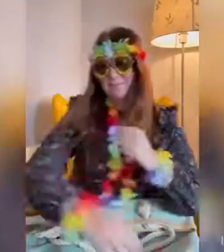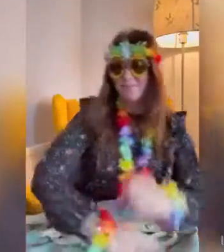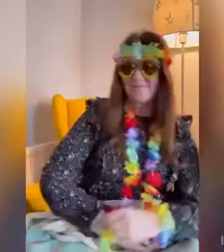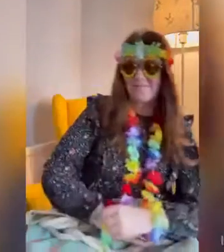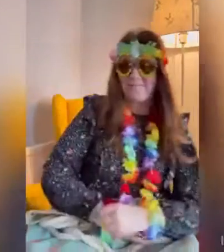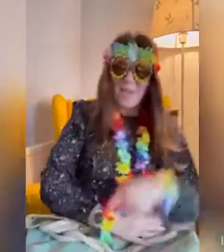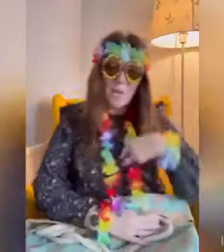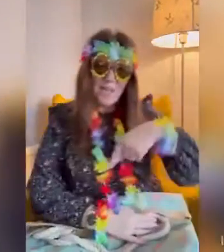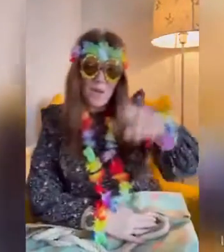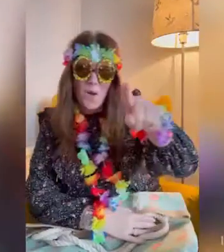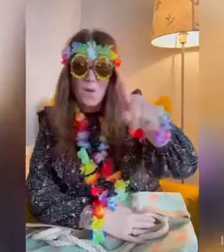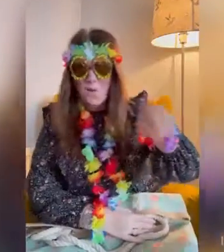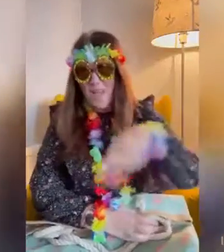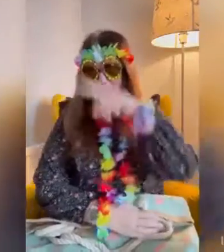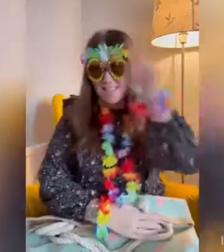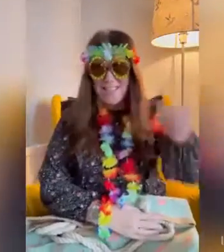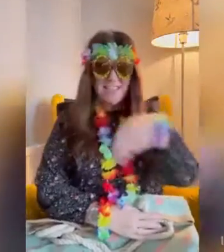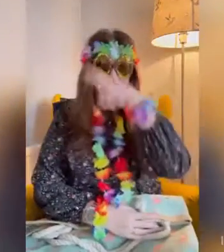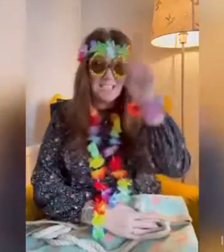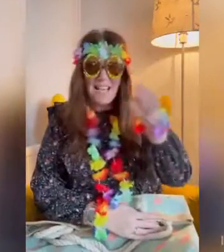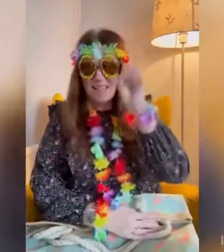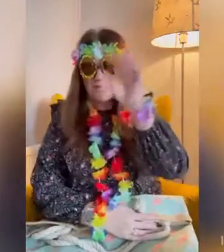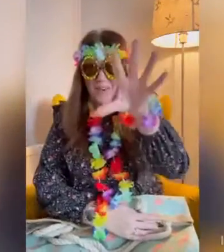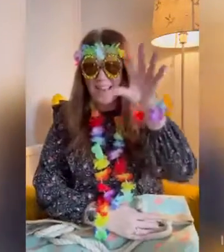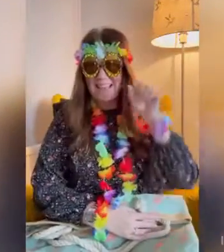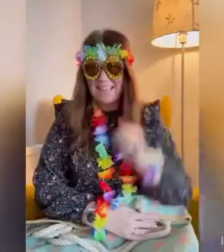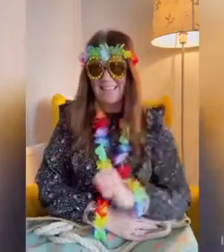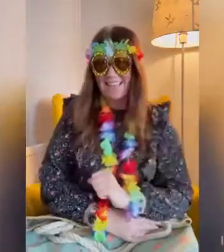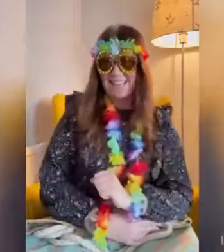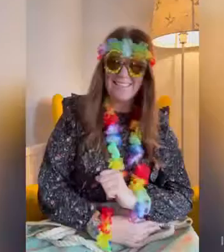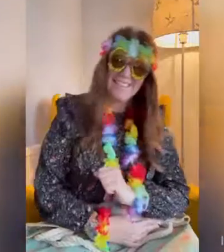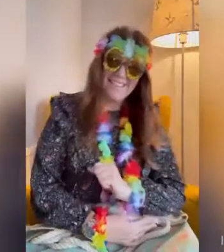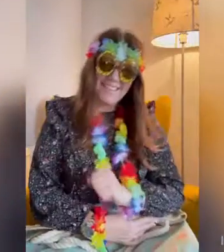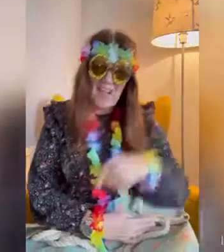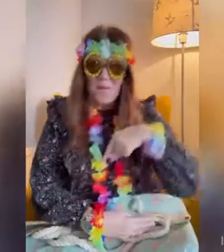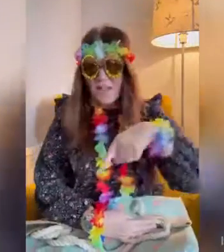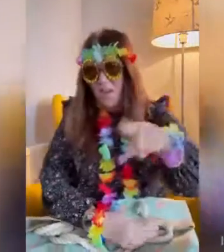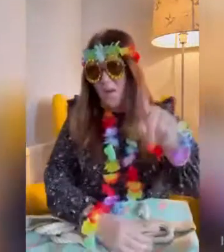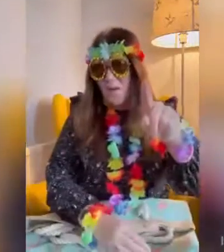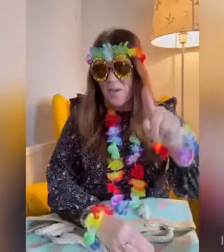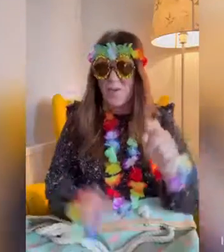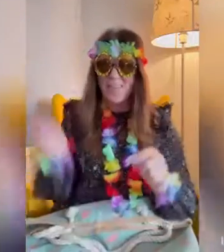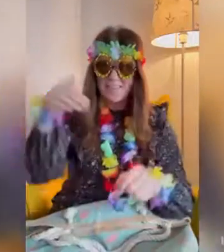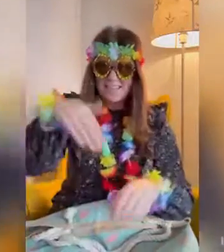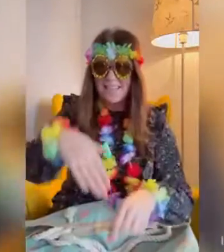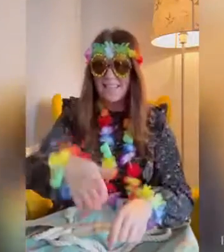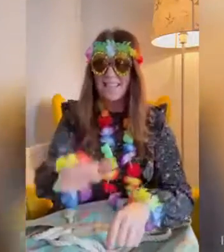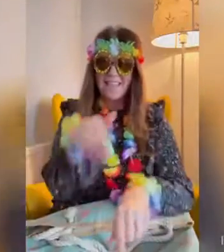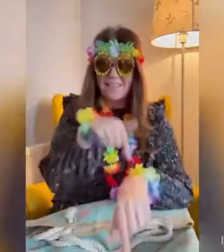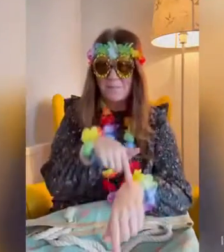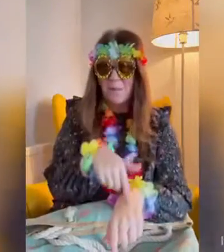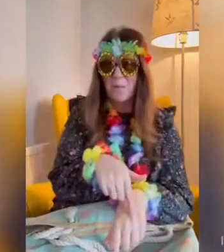We're going to the sun shine brightly. We're going where the sea is blue.